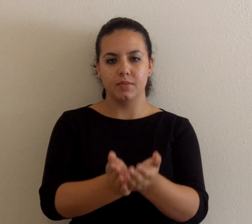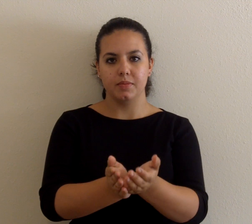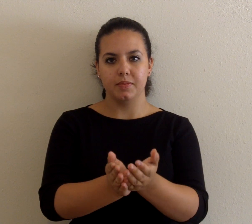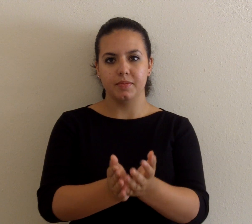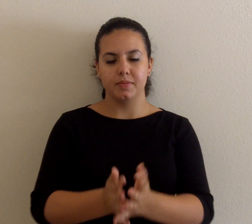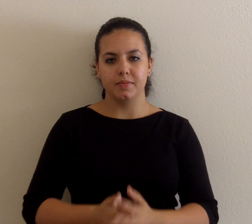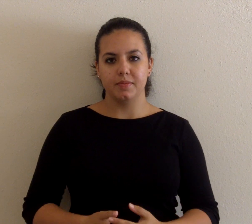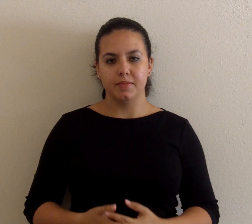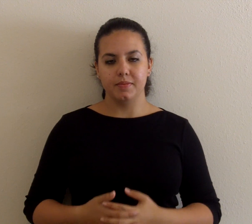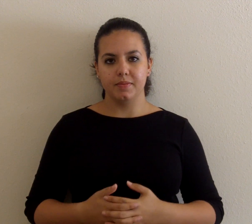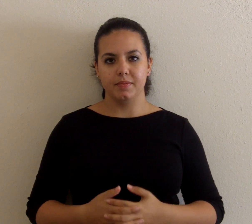Put. Put.